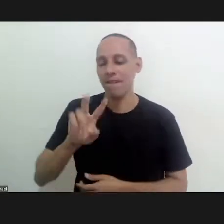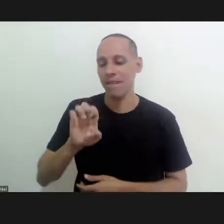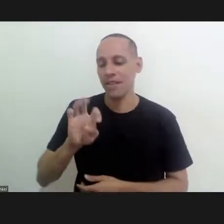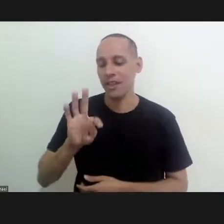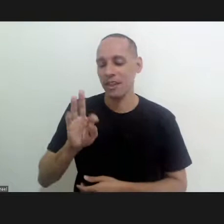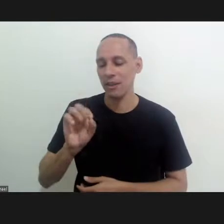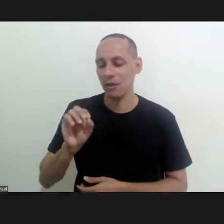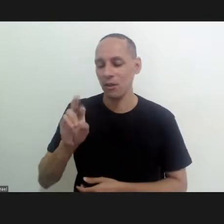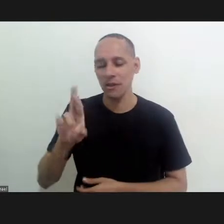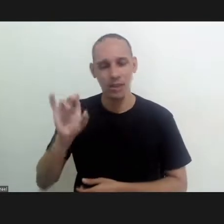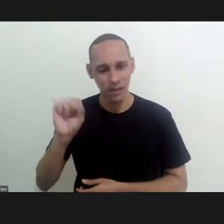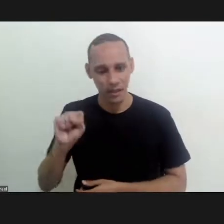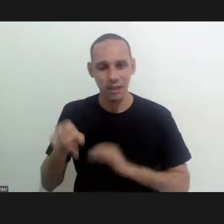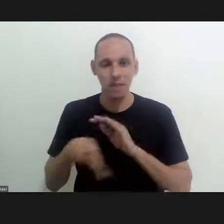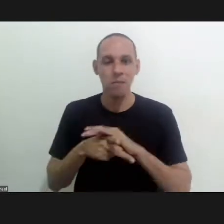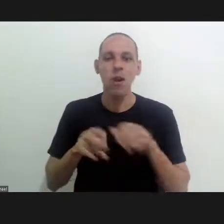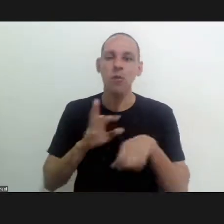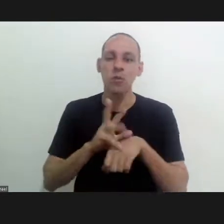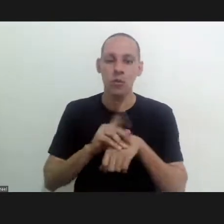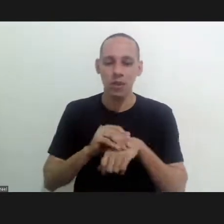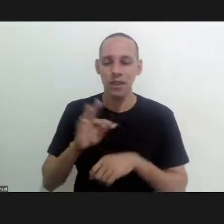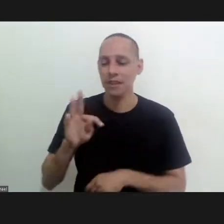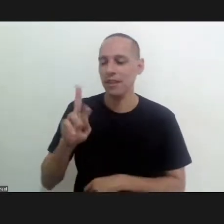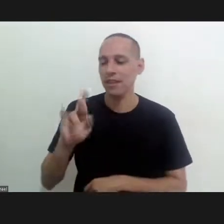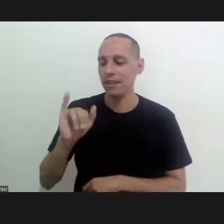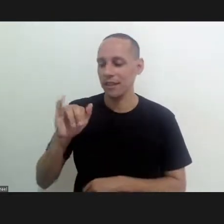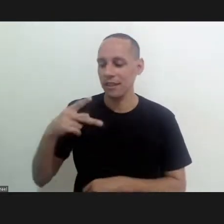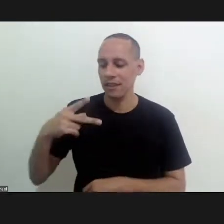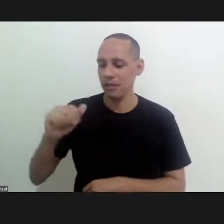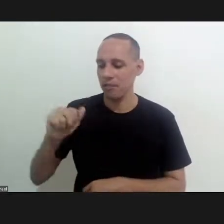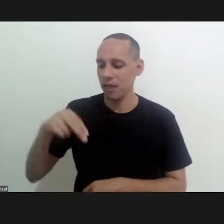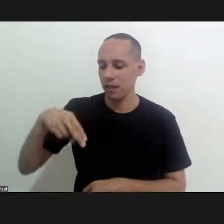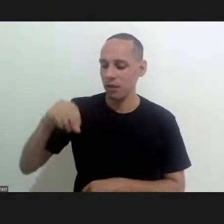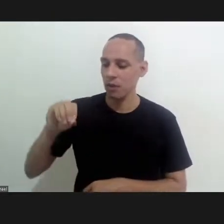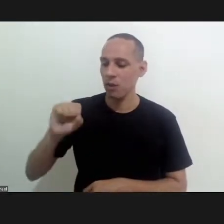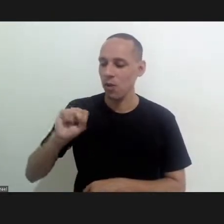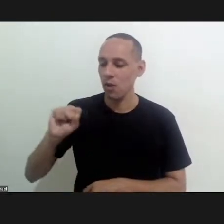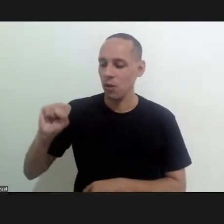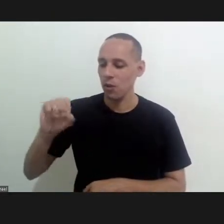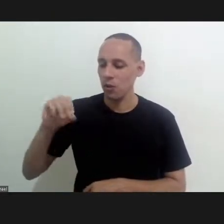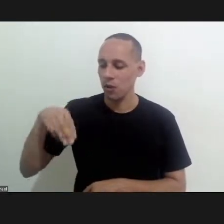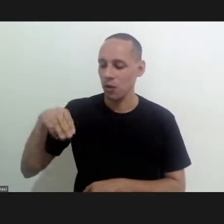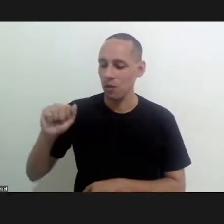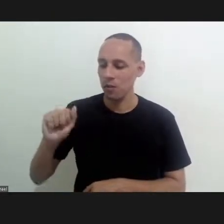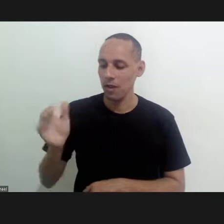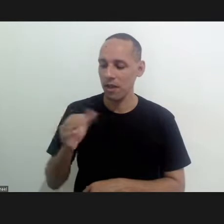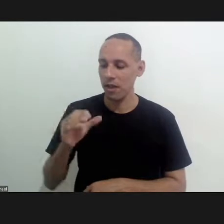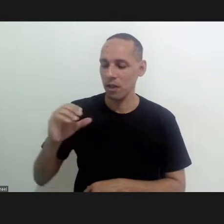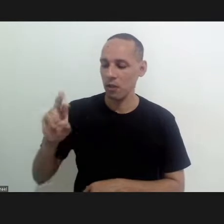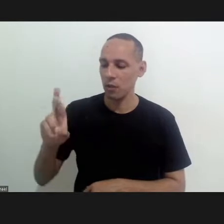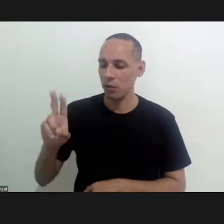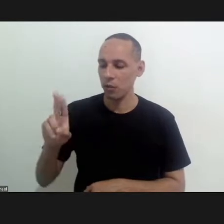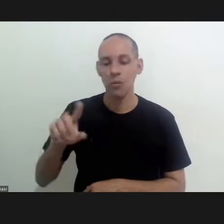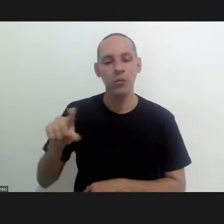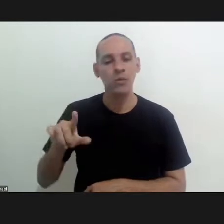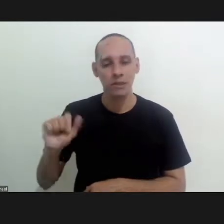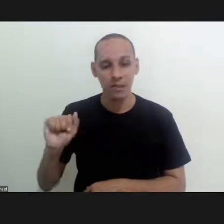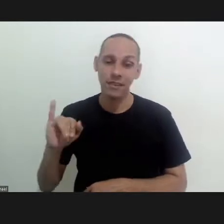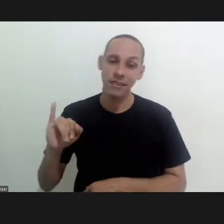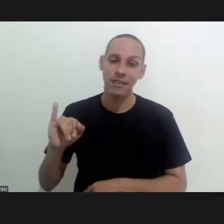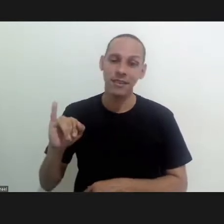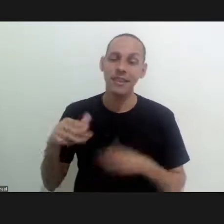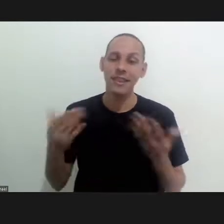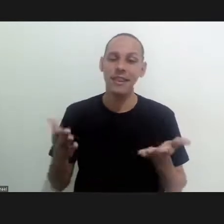specific and also of a t cruzi so this is another important event in the